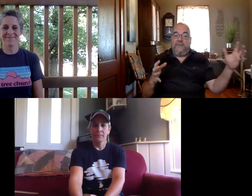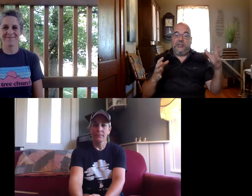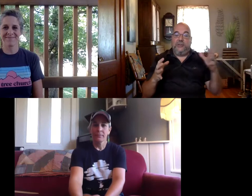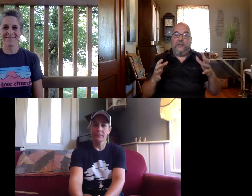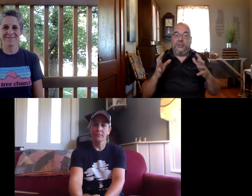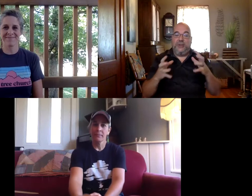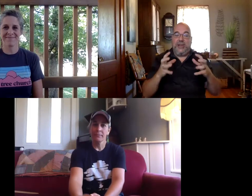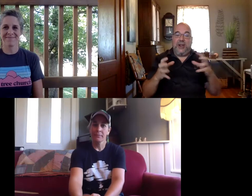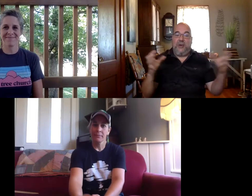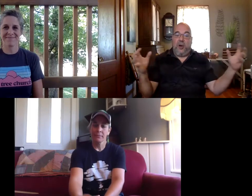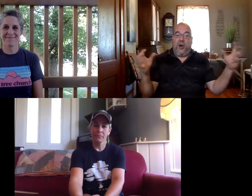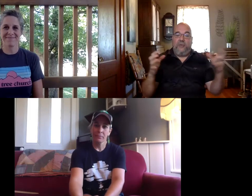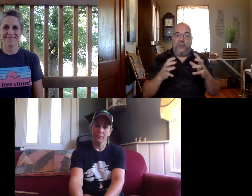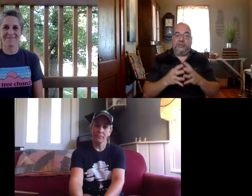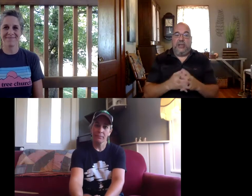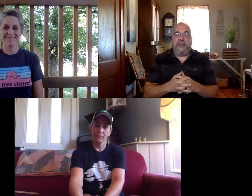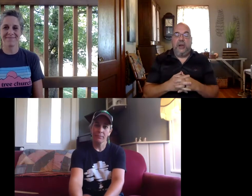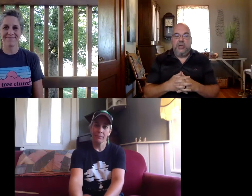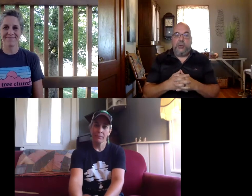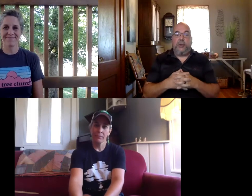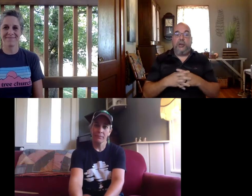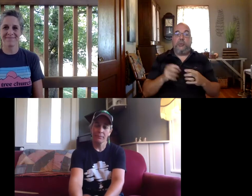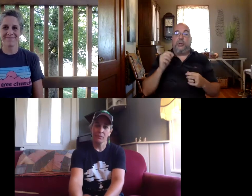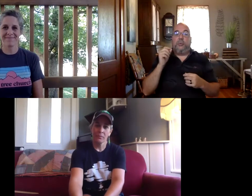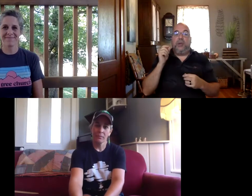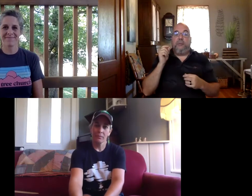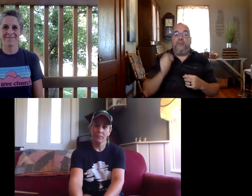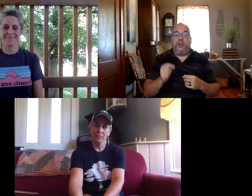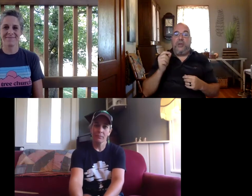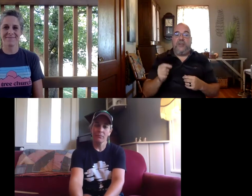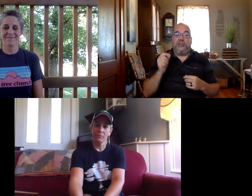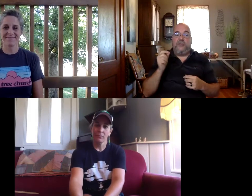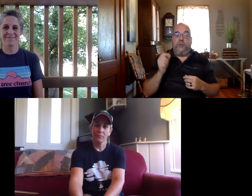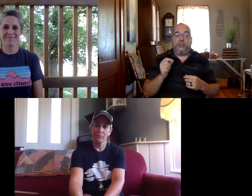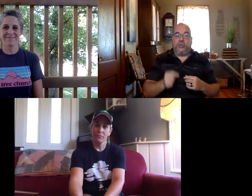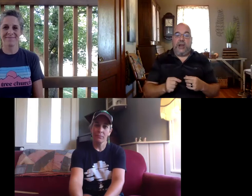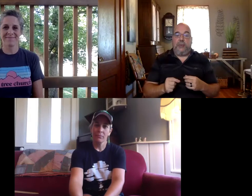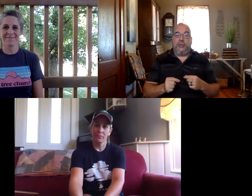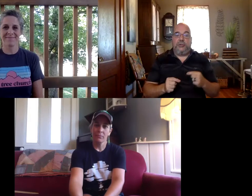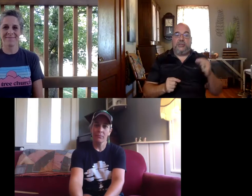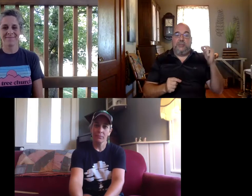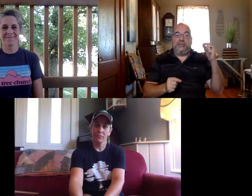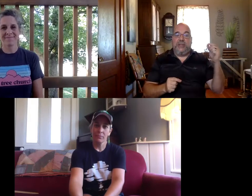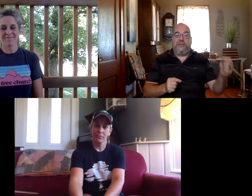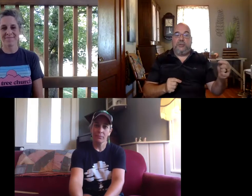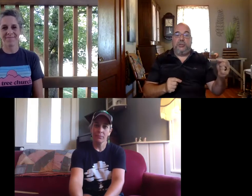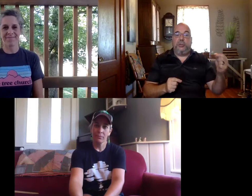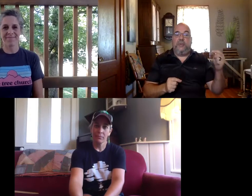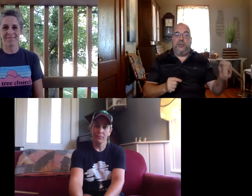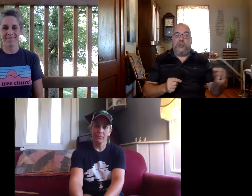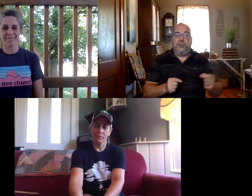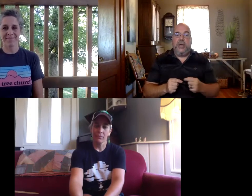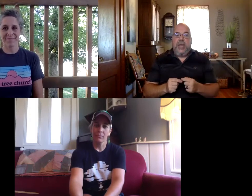do ephesians 4 2 and hear how it all flows together so what we're going to do is we're going to review ephesians 4 2 and how we're going to do this is miss tiff is